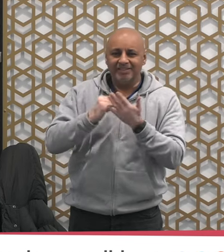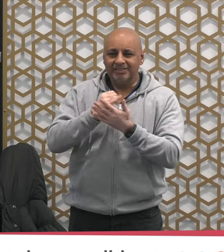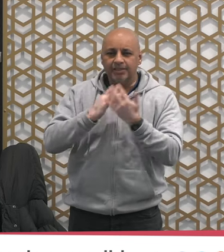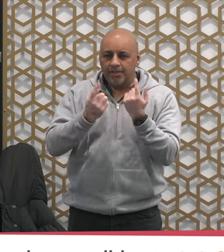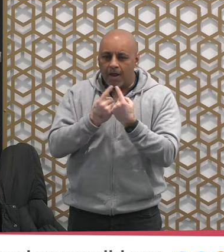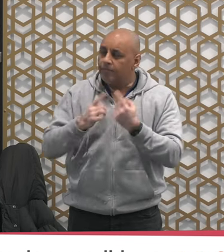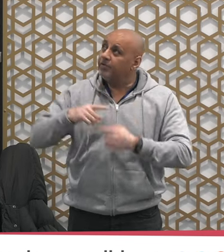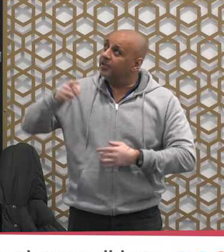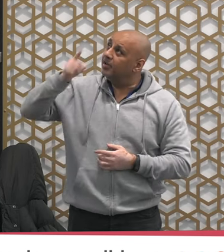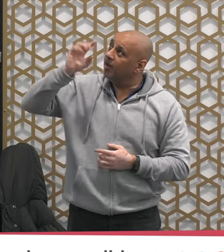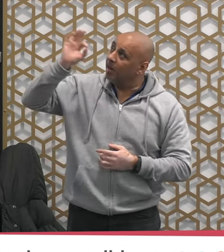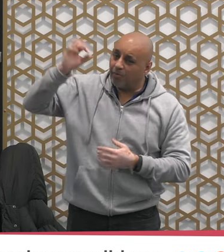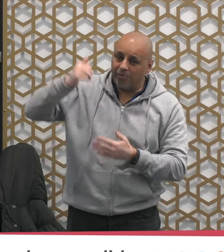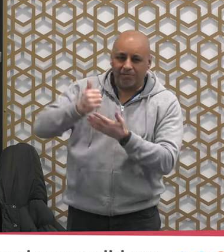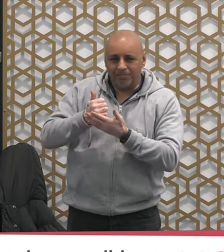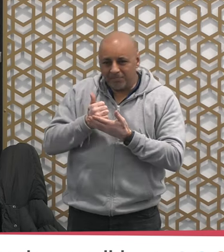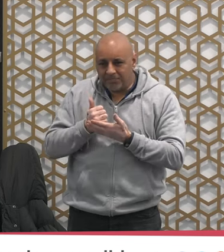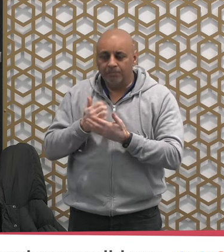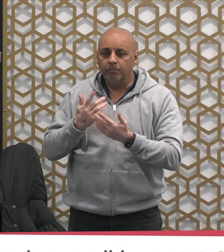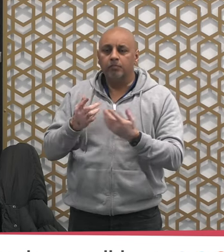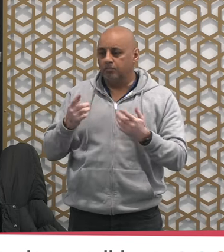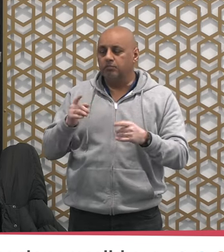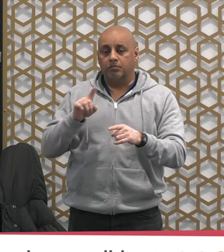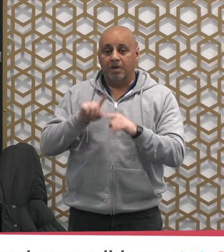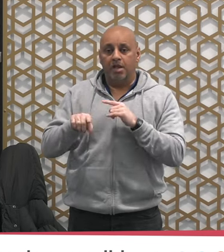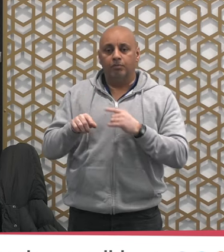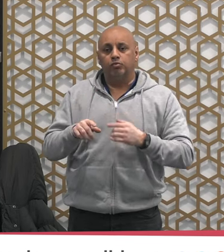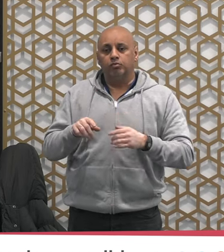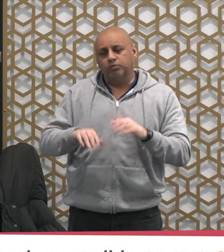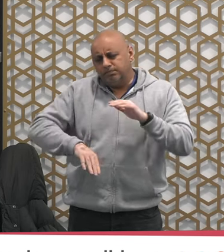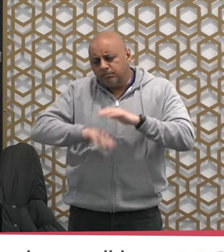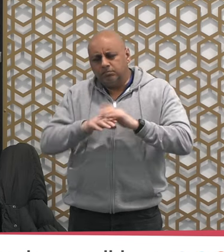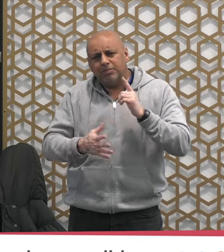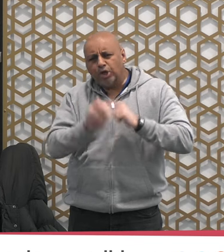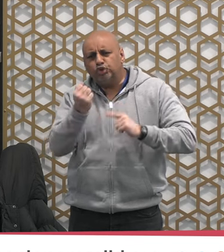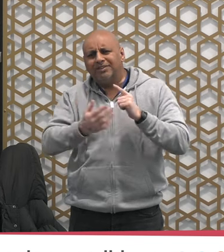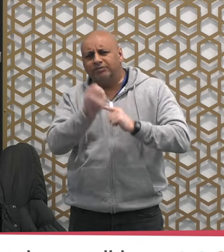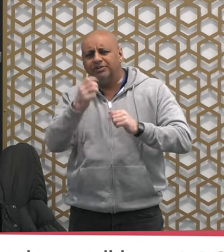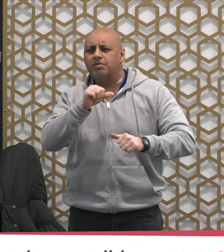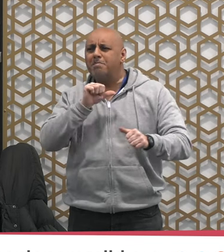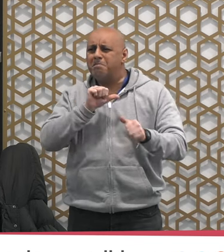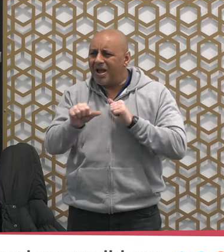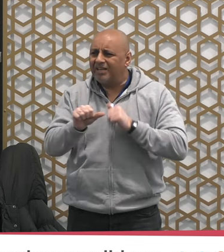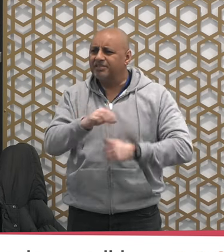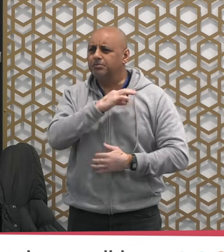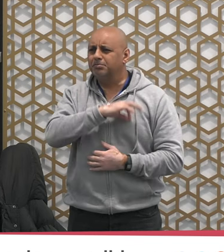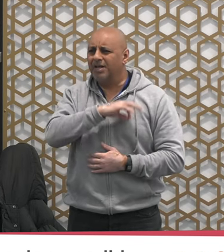the most of the month of Ramadan may Allah forgive our sins Allah Allah Allah